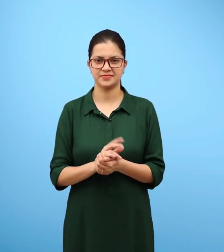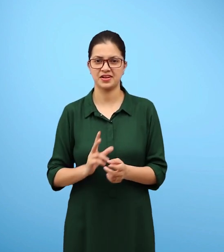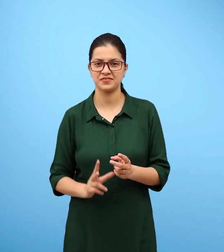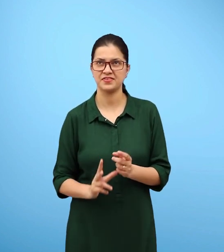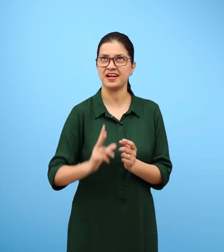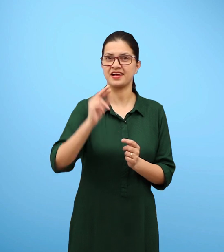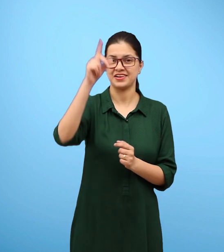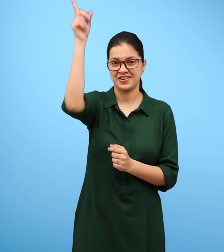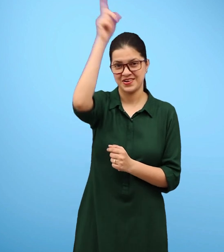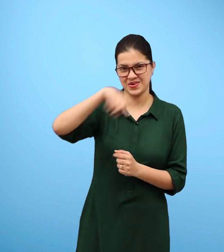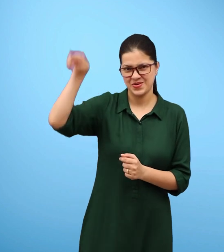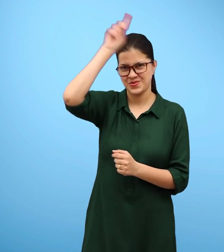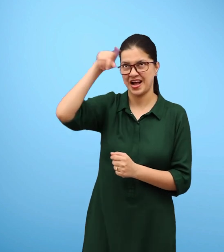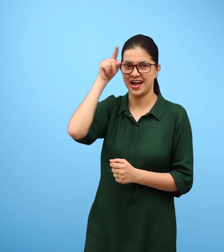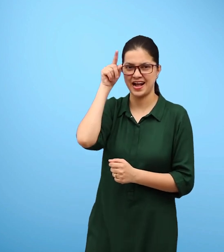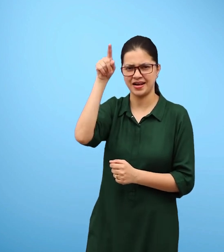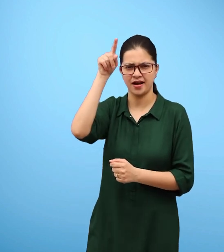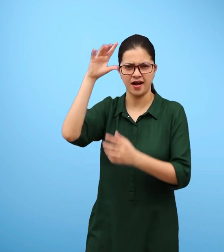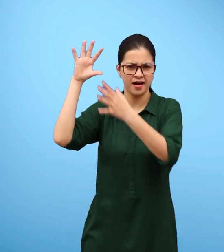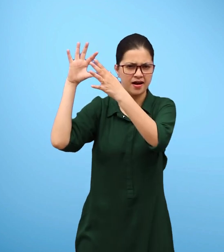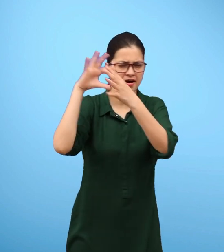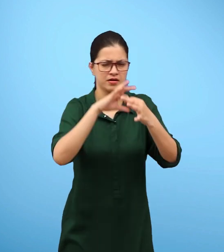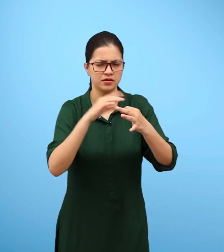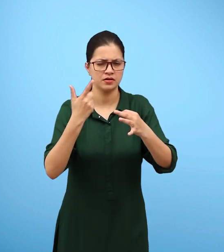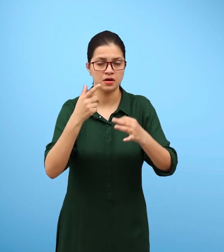Windmill is also used to generate electricity.